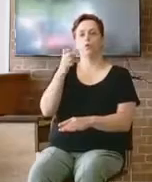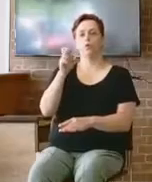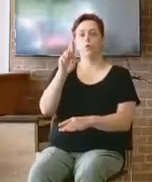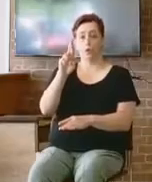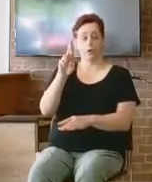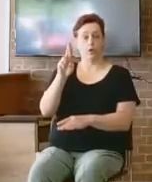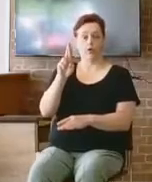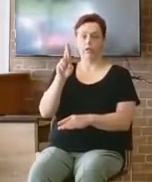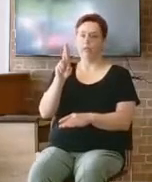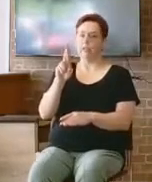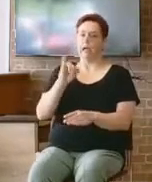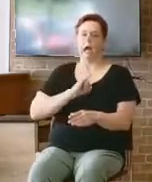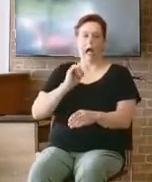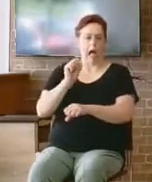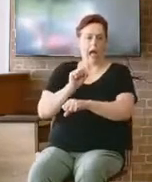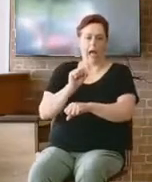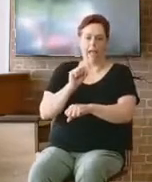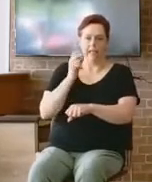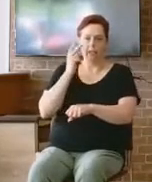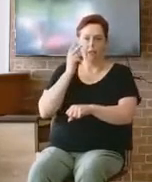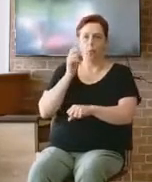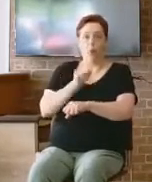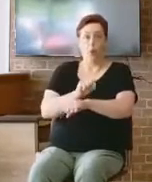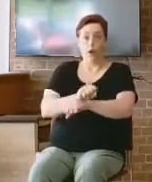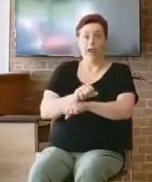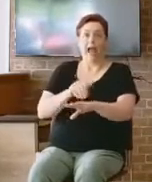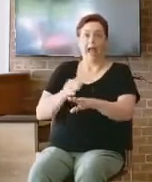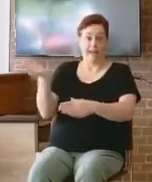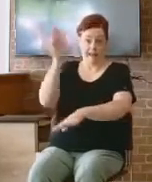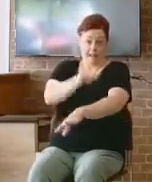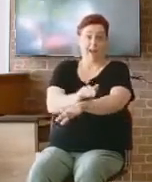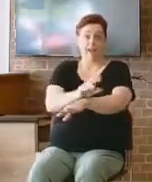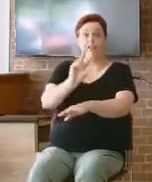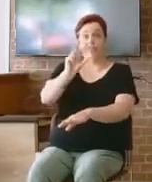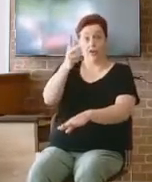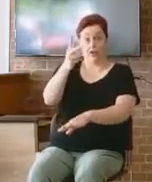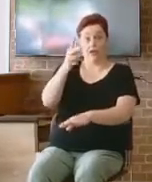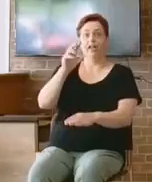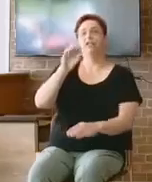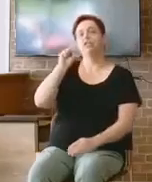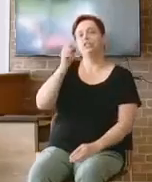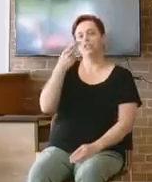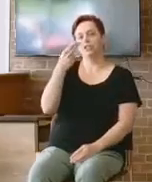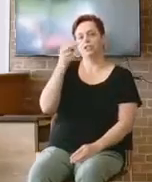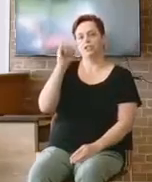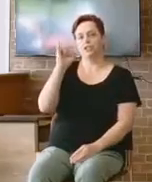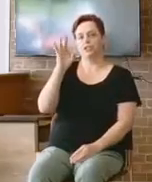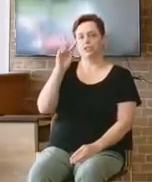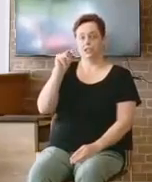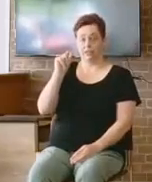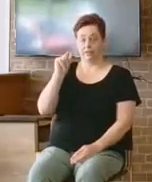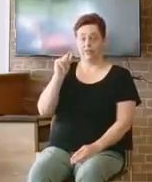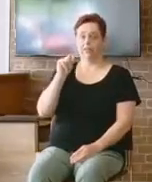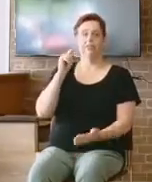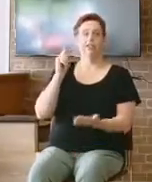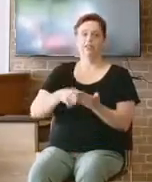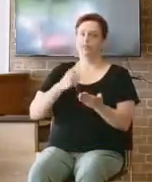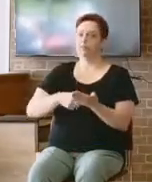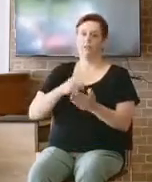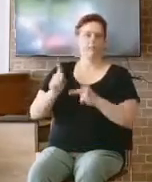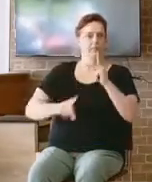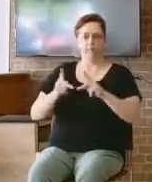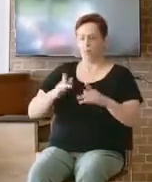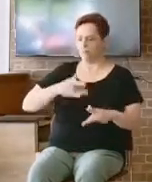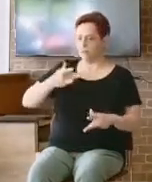I mean, hate life that work third shift. And I get it, all right? There are times where I wake up and I'm like, I hate life right now just because I'm